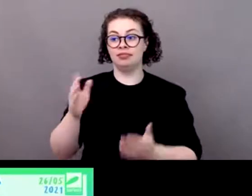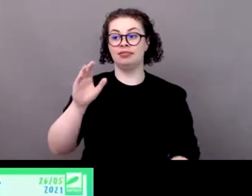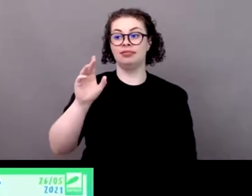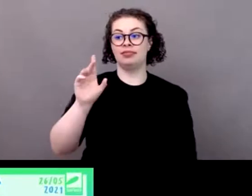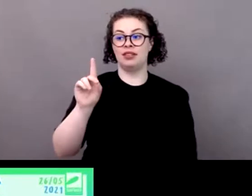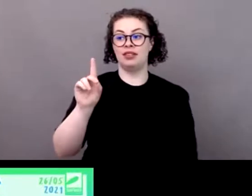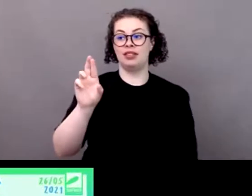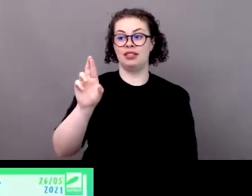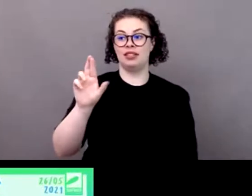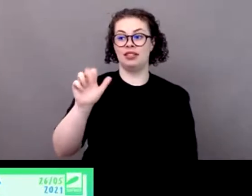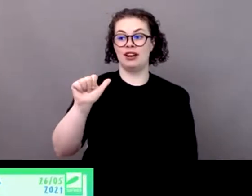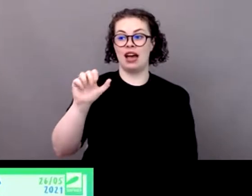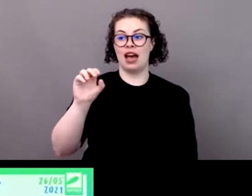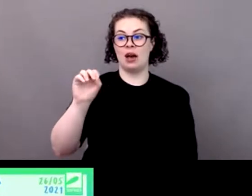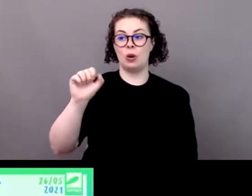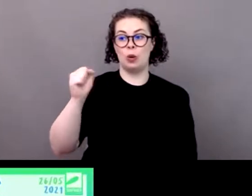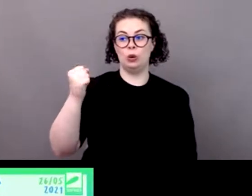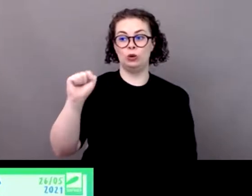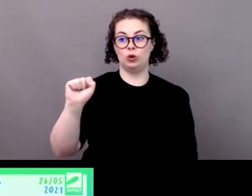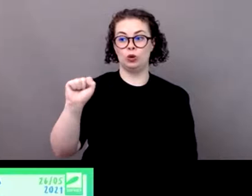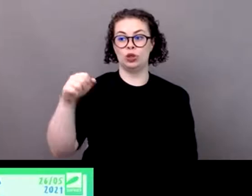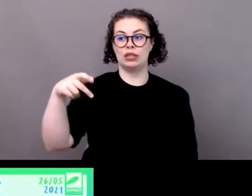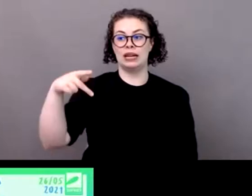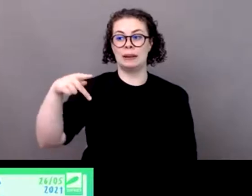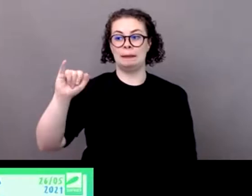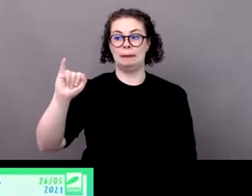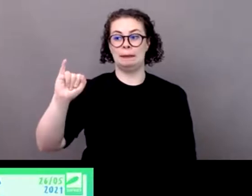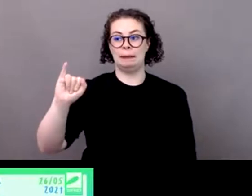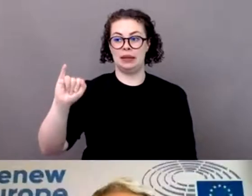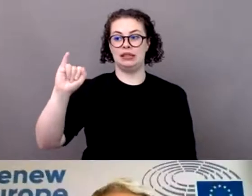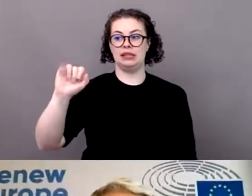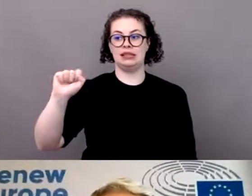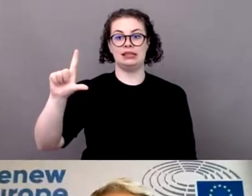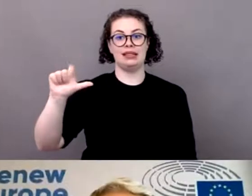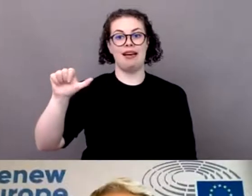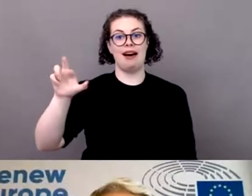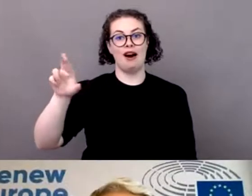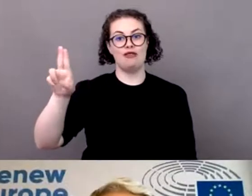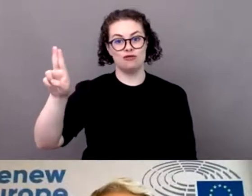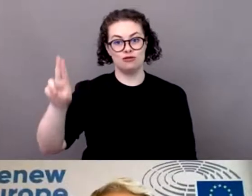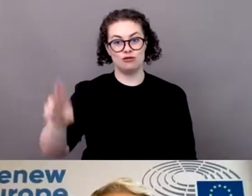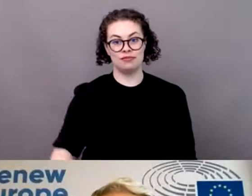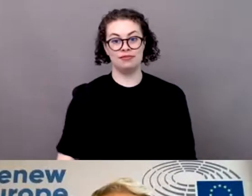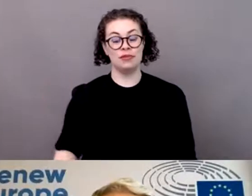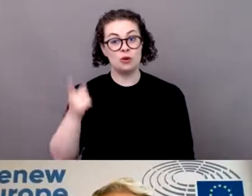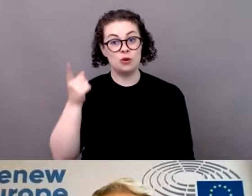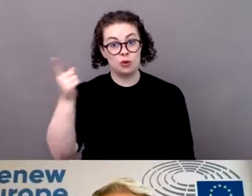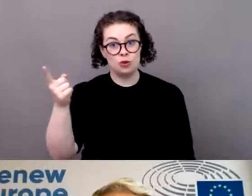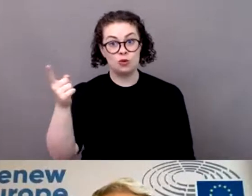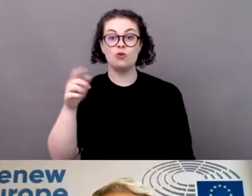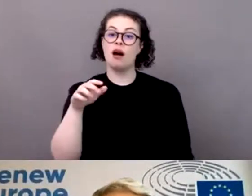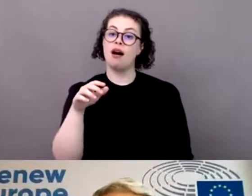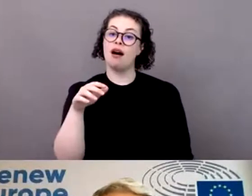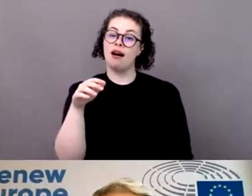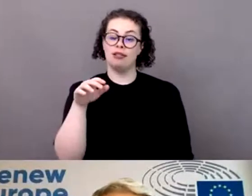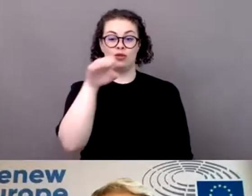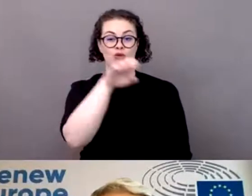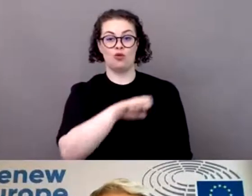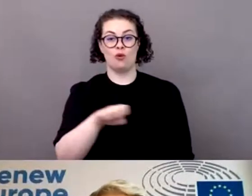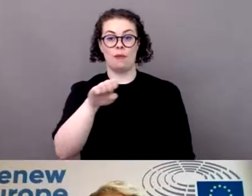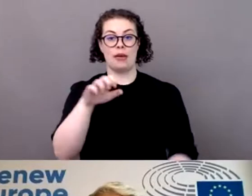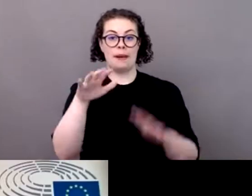hope i pronounced that well you are a member of the european parliament and